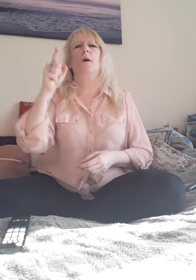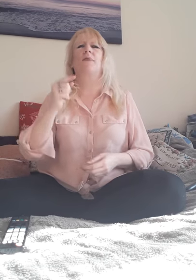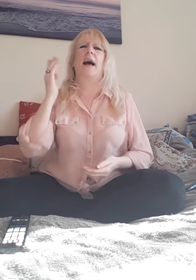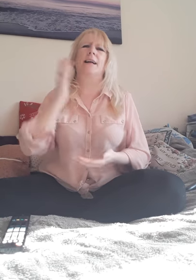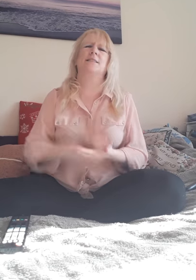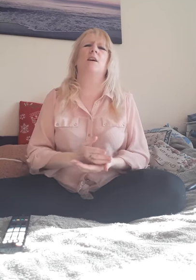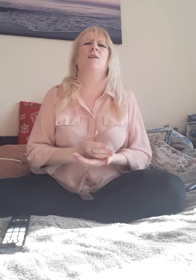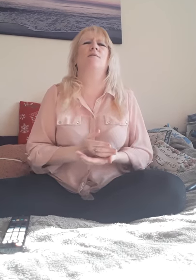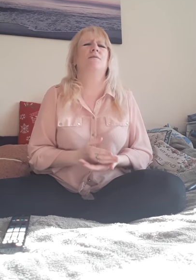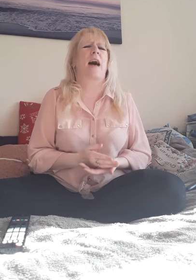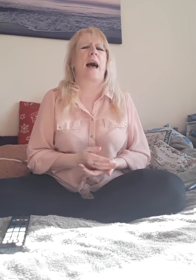heaven and